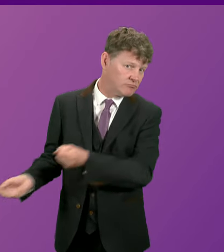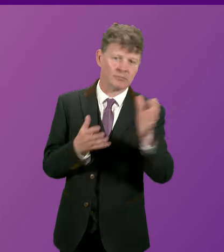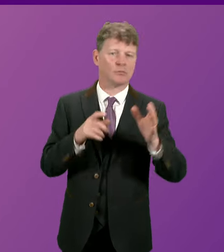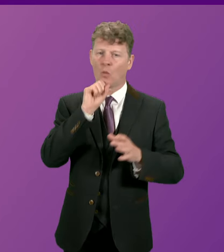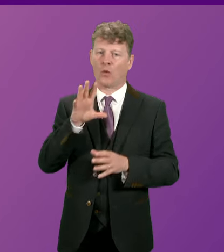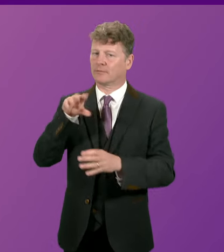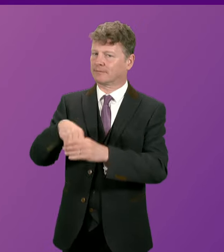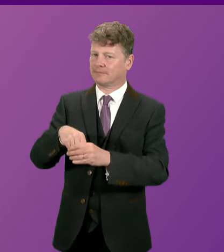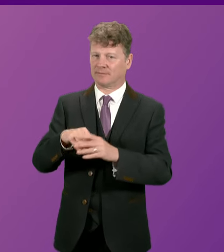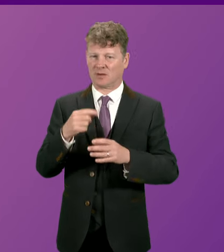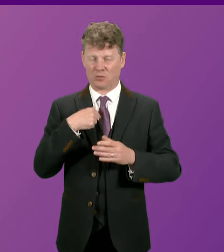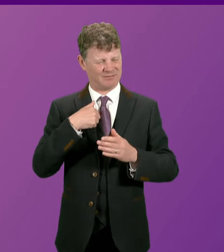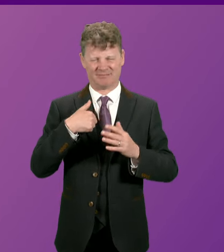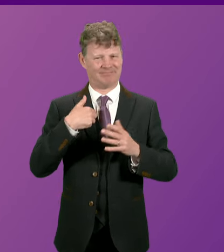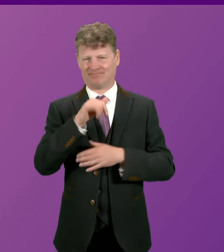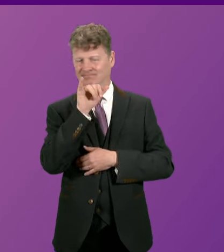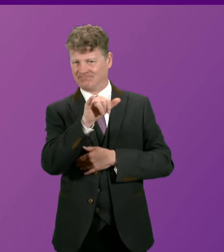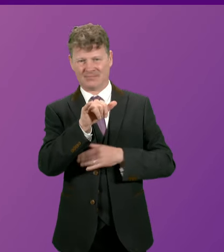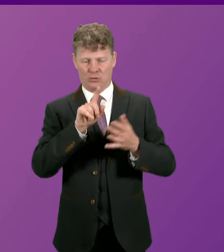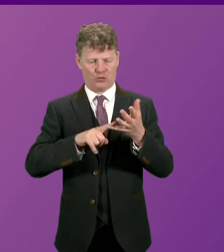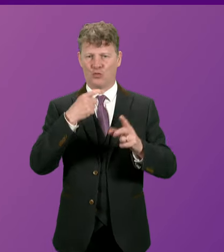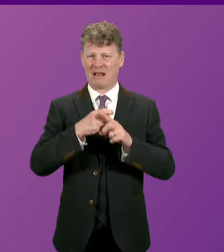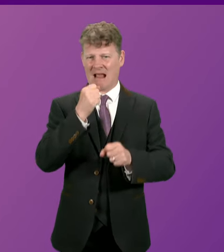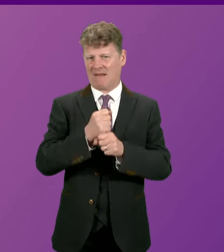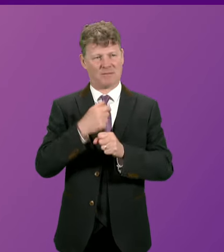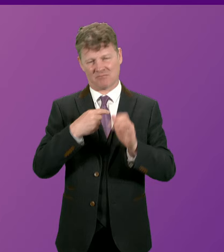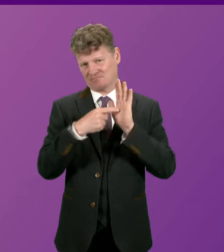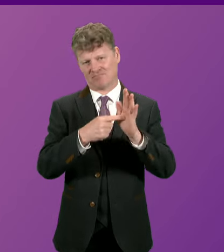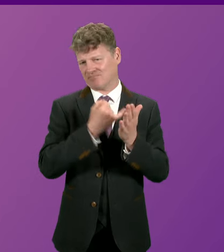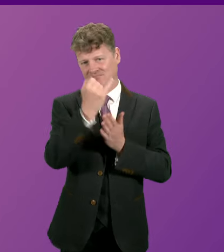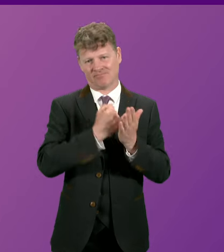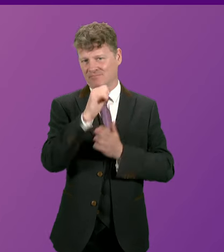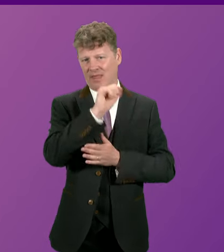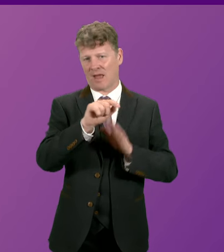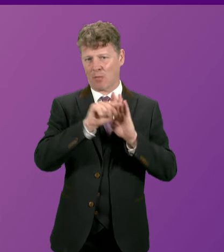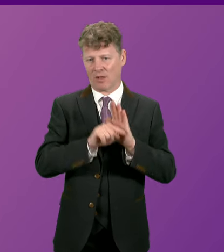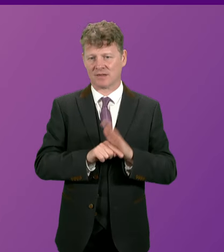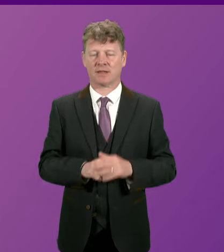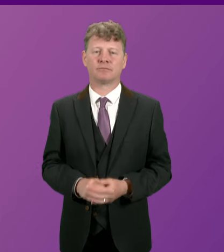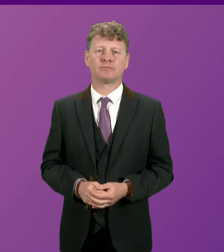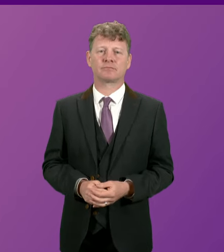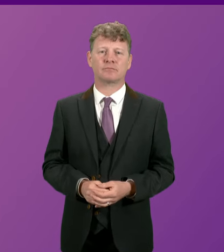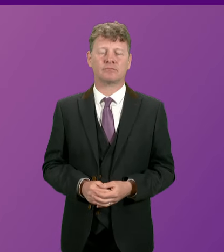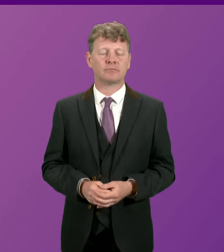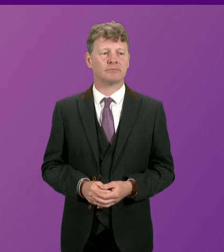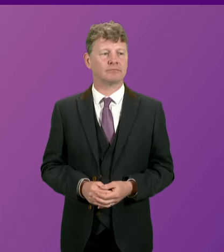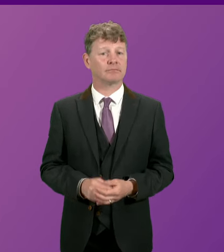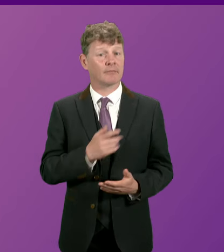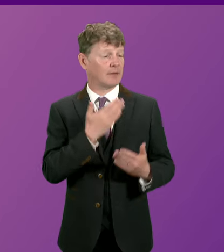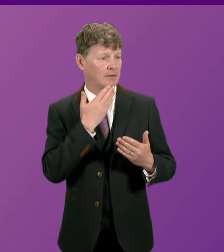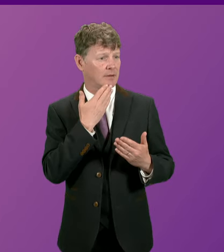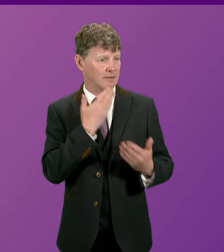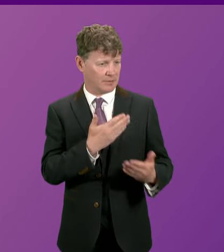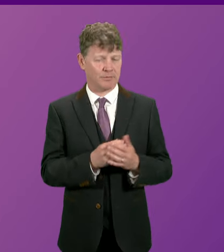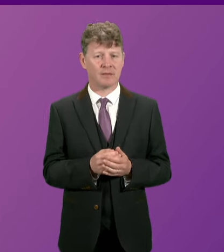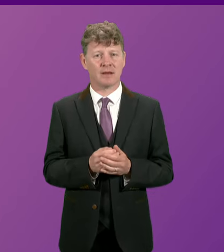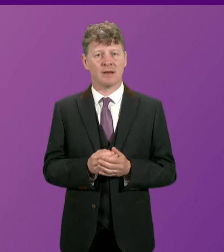on reserved asylum policy to the UK counterparts. Karen Adam. I thank the First Minister for that answer. With